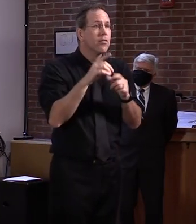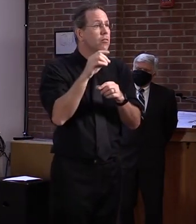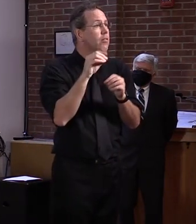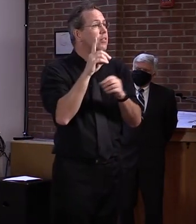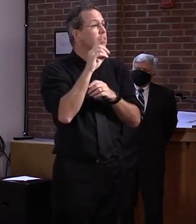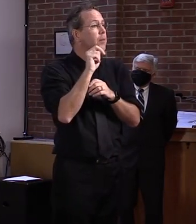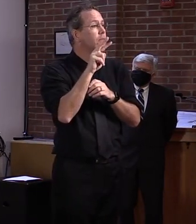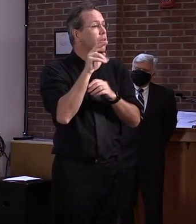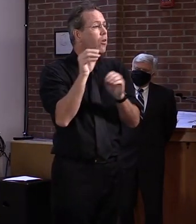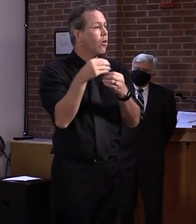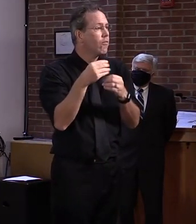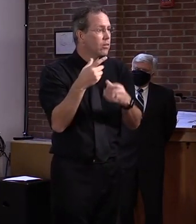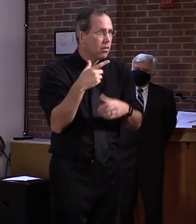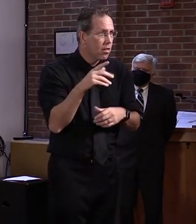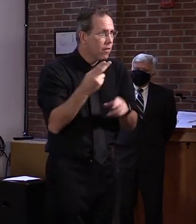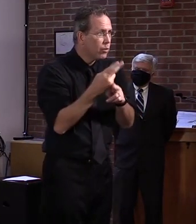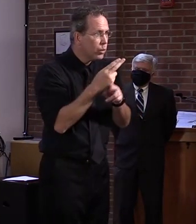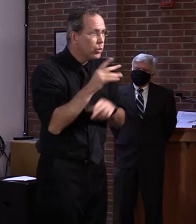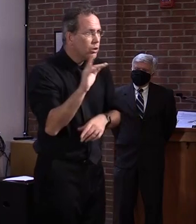now. So.